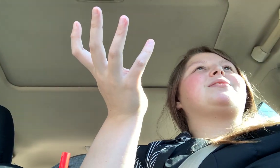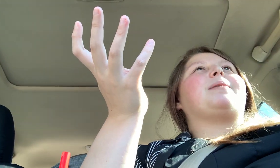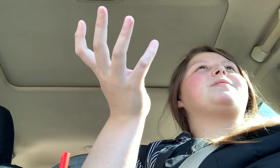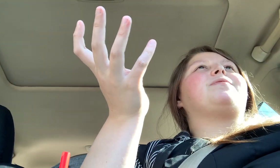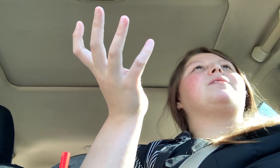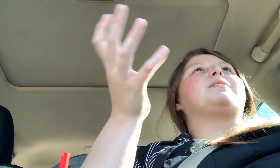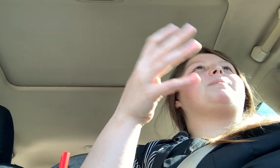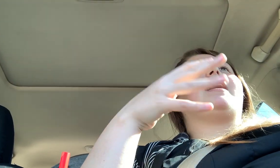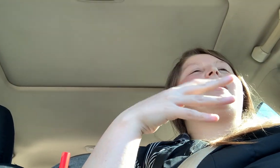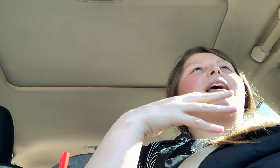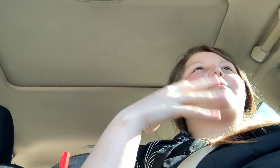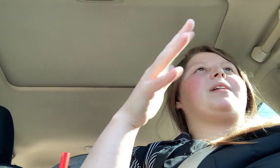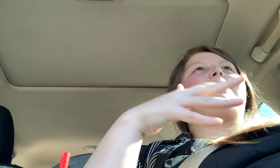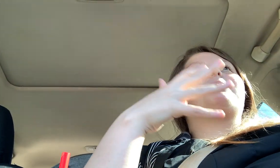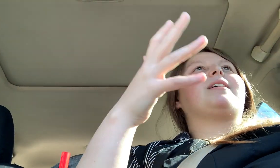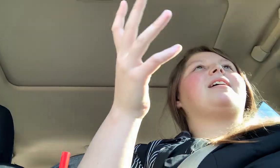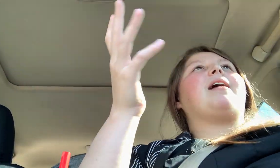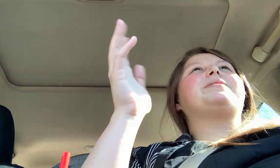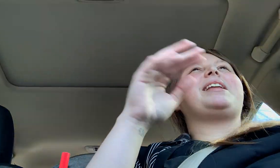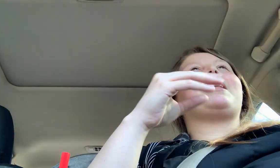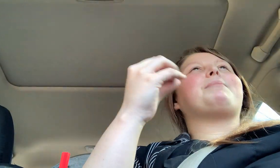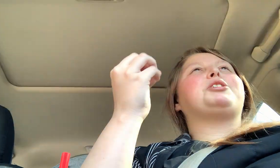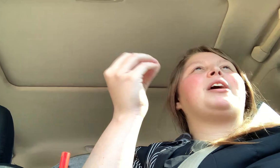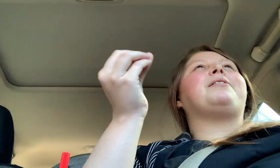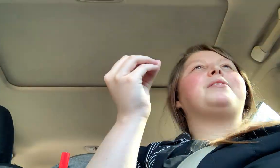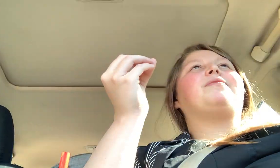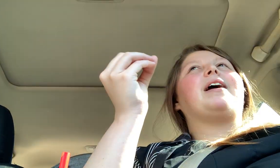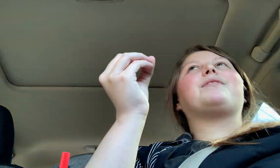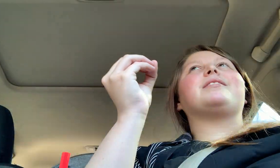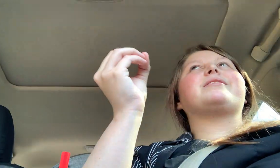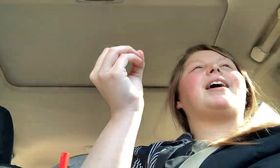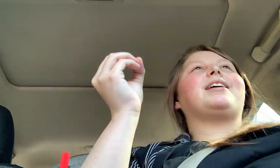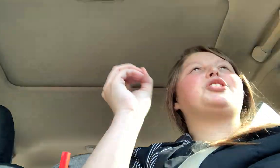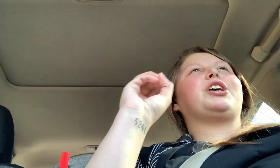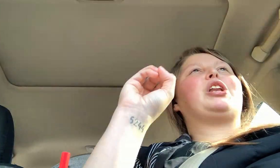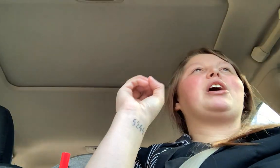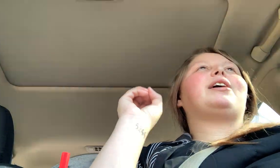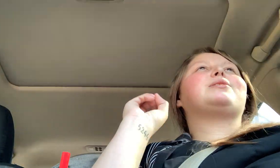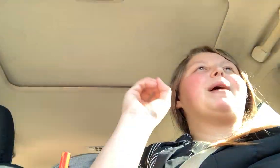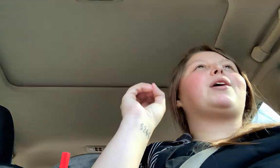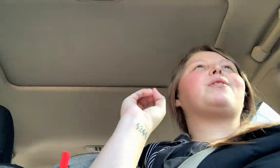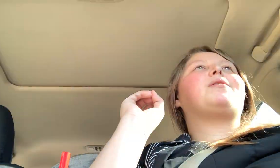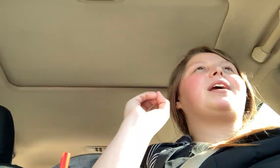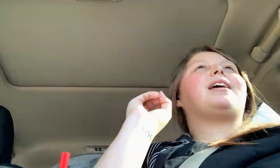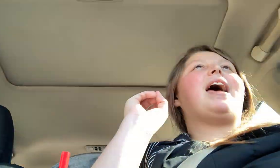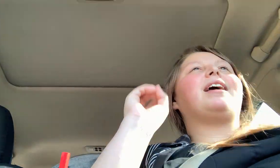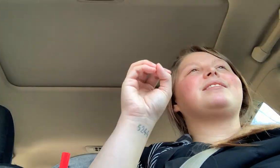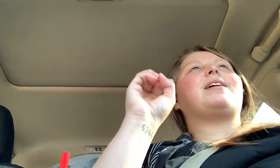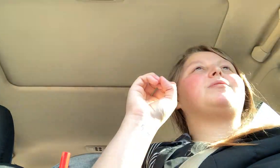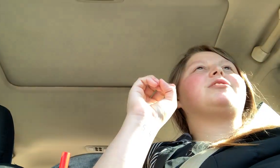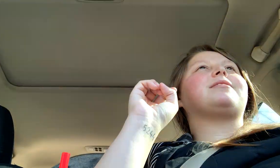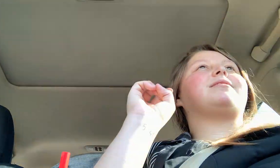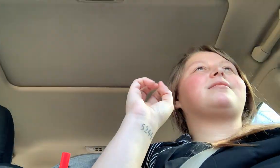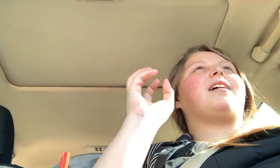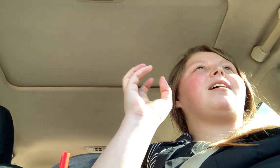types of foods. But like when I was pregnant, I was eating like my childhood favorites, like chicken nuggets, macaroni, egg sandwiches, uh,